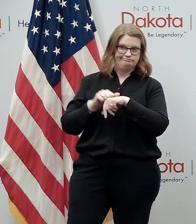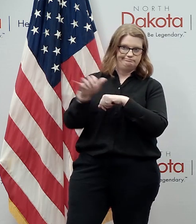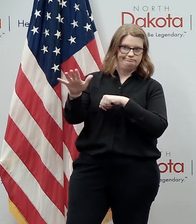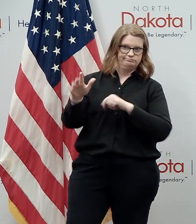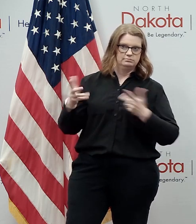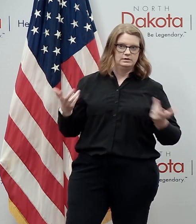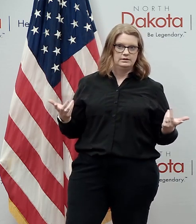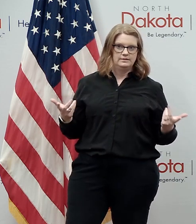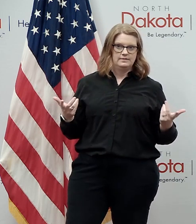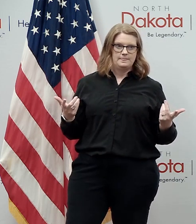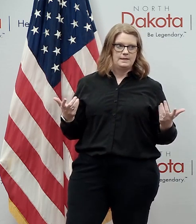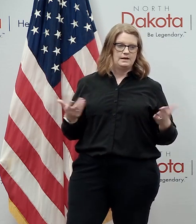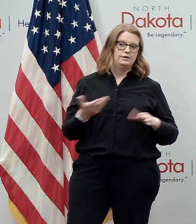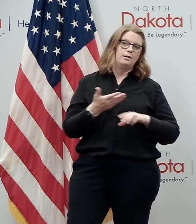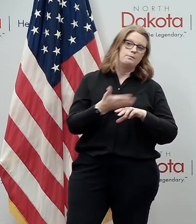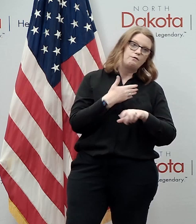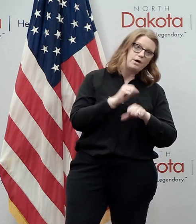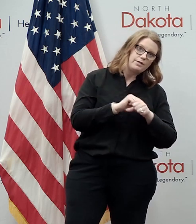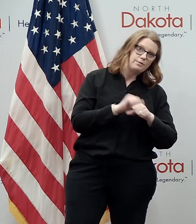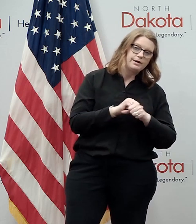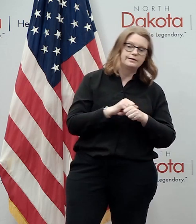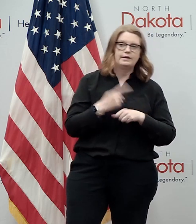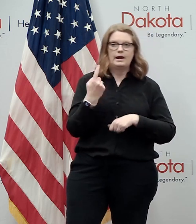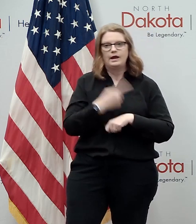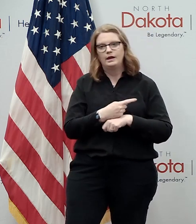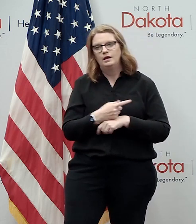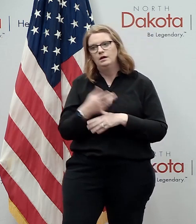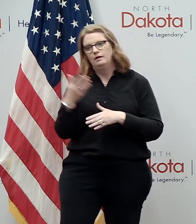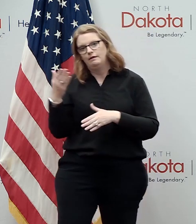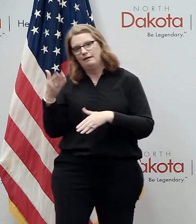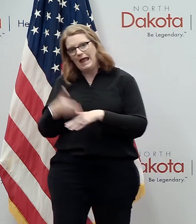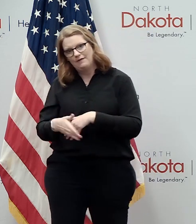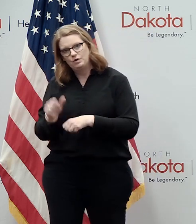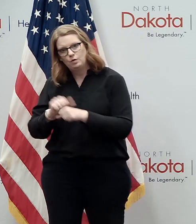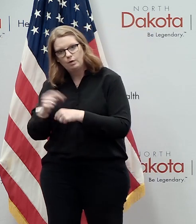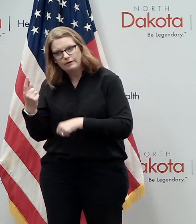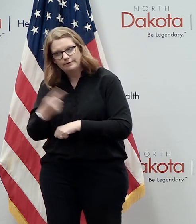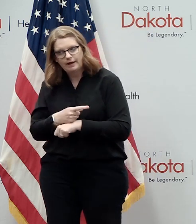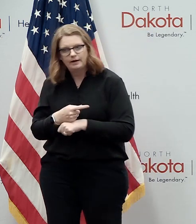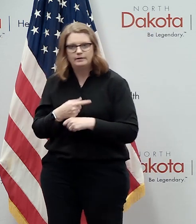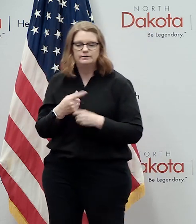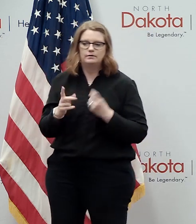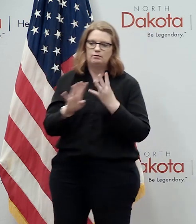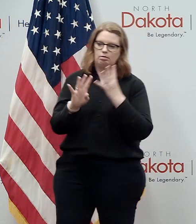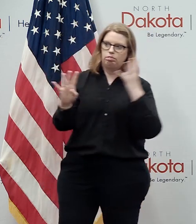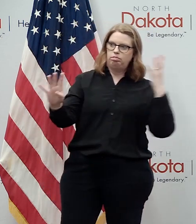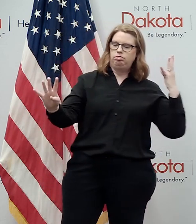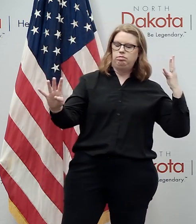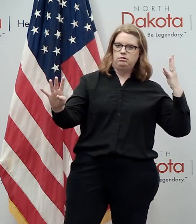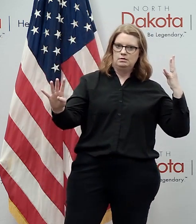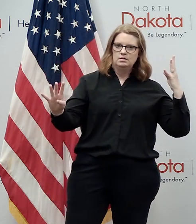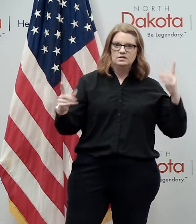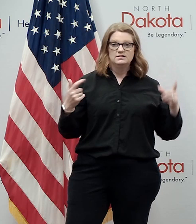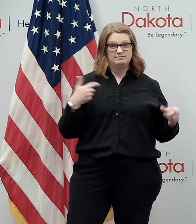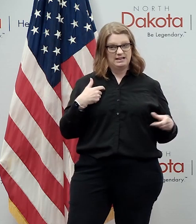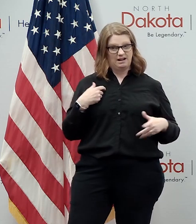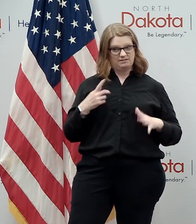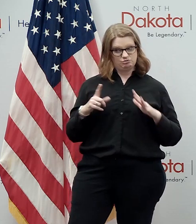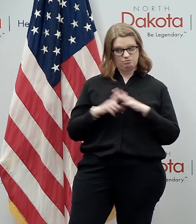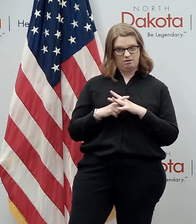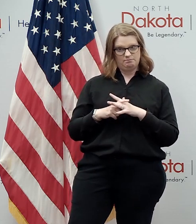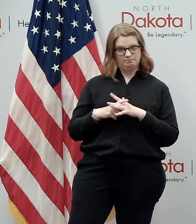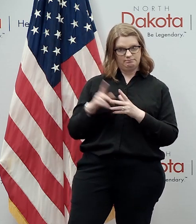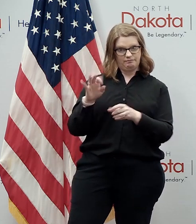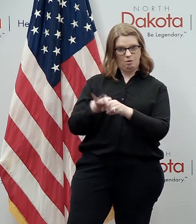before their work day end of work day wait in line uh you know i mean i've been to polling places in my life in north kota where you know